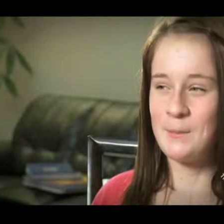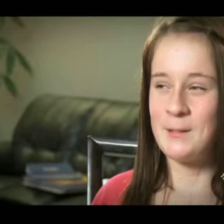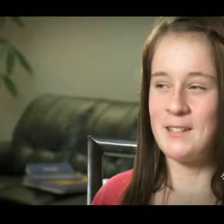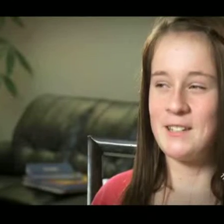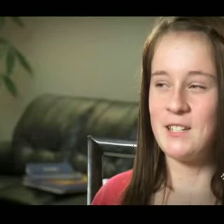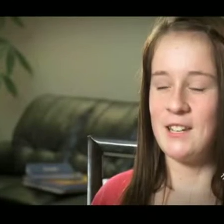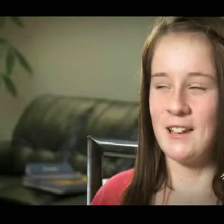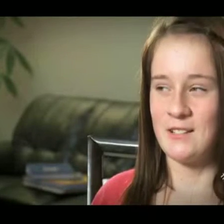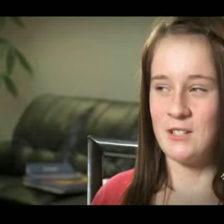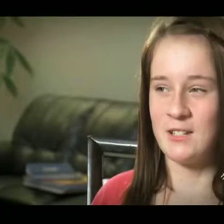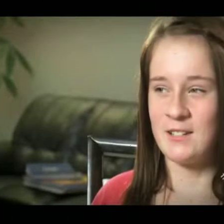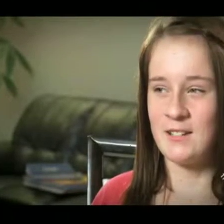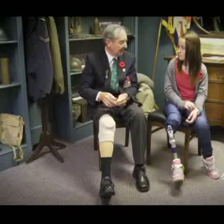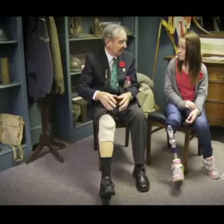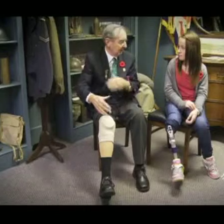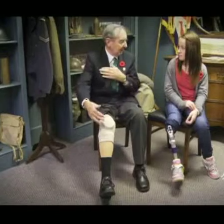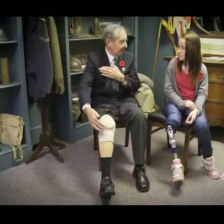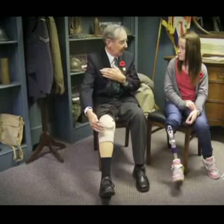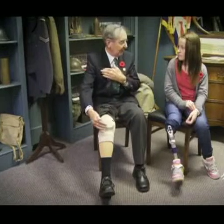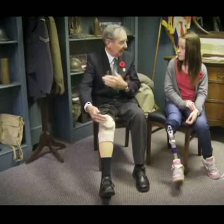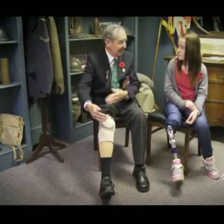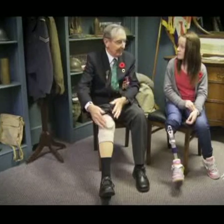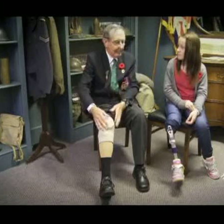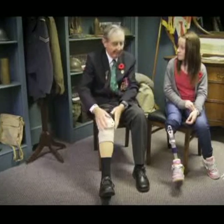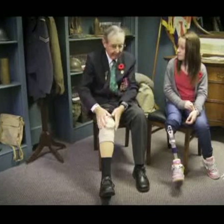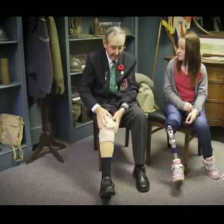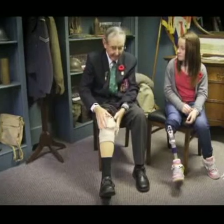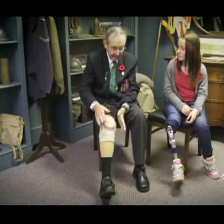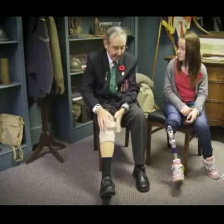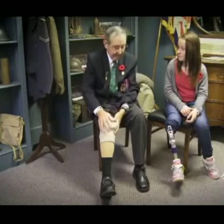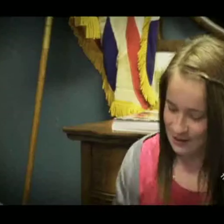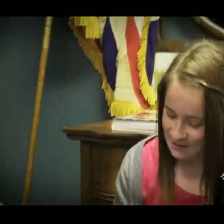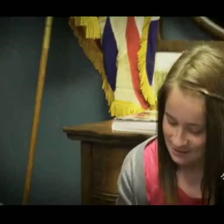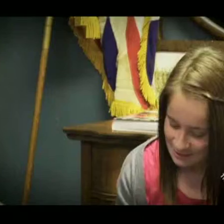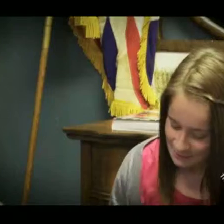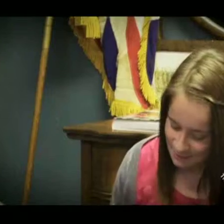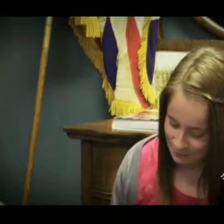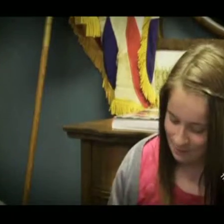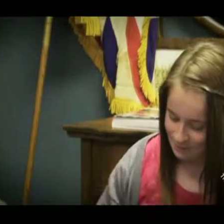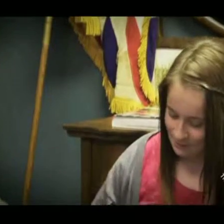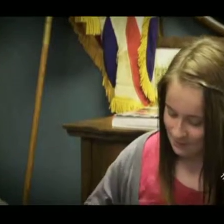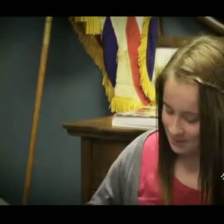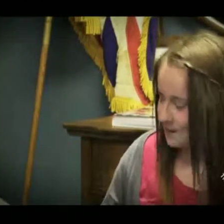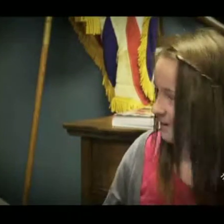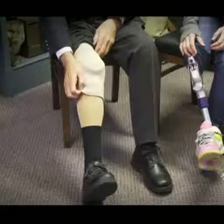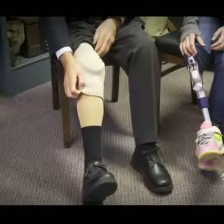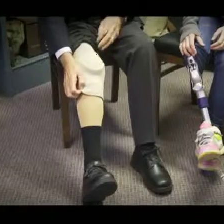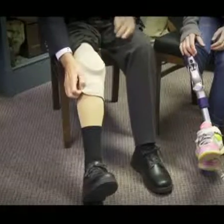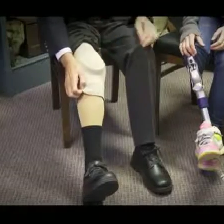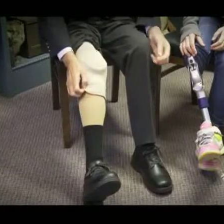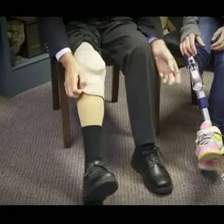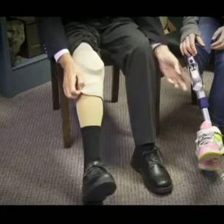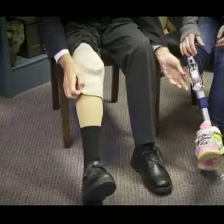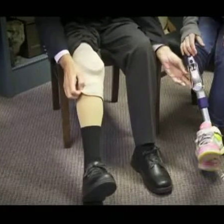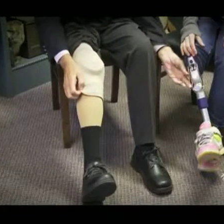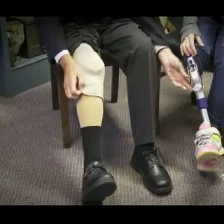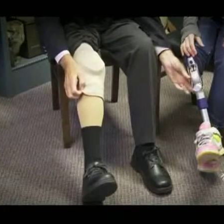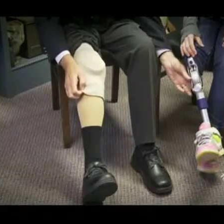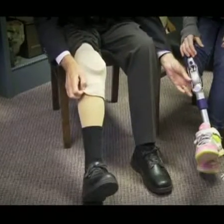amputee is challenging. I deal with obstacles by just knowing that I've got people to be there to support me